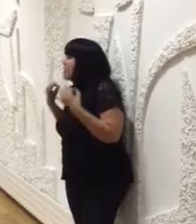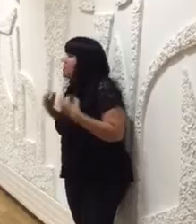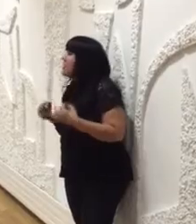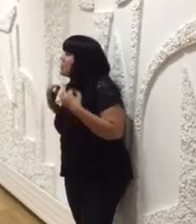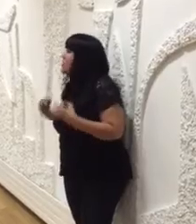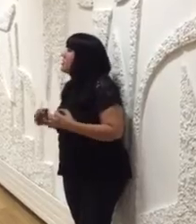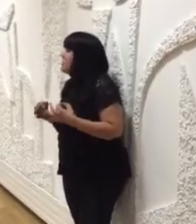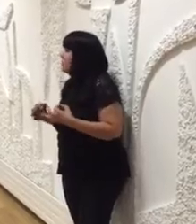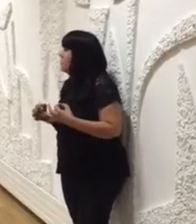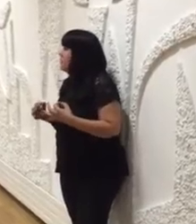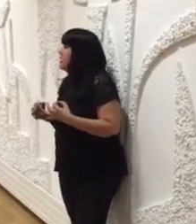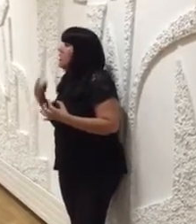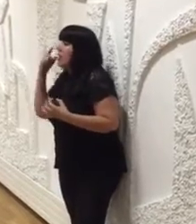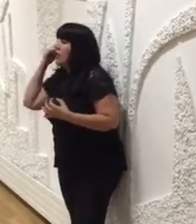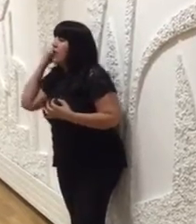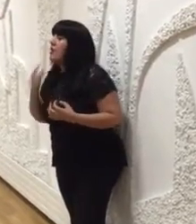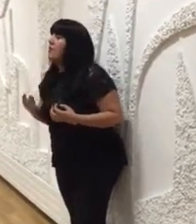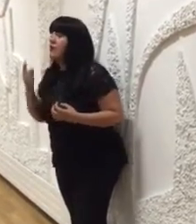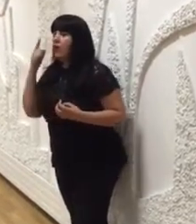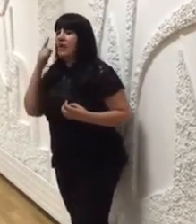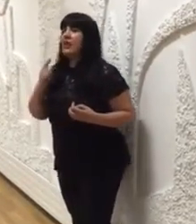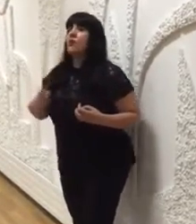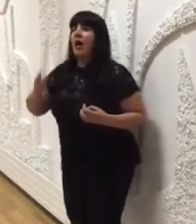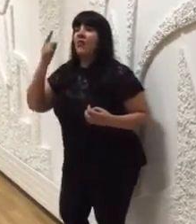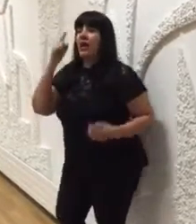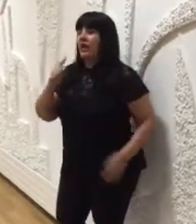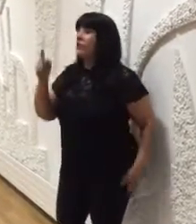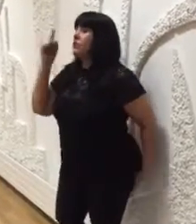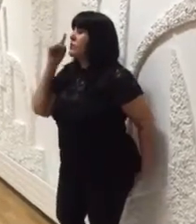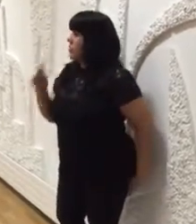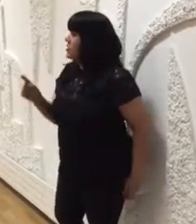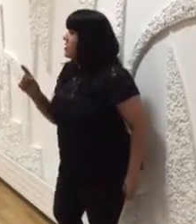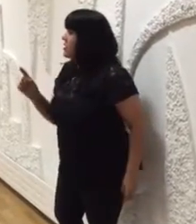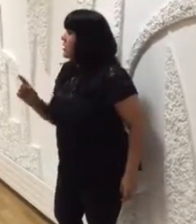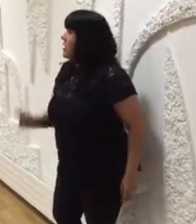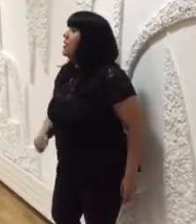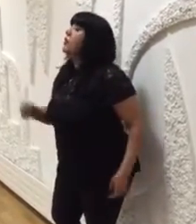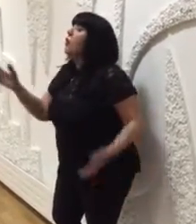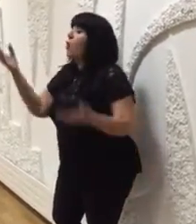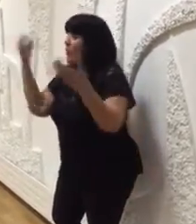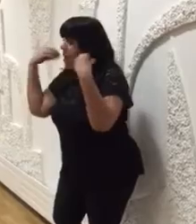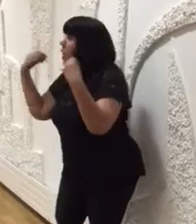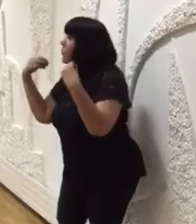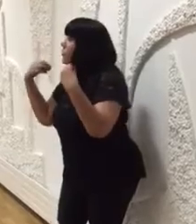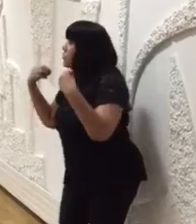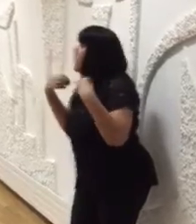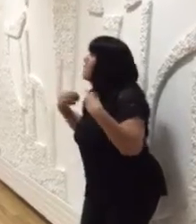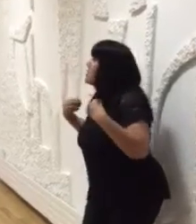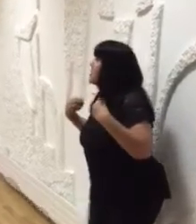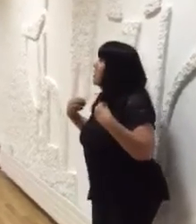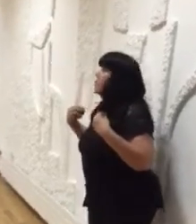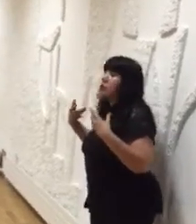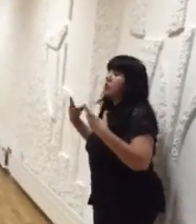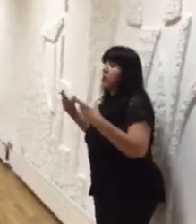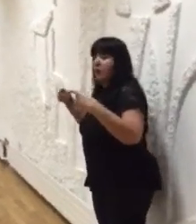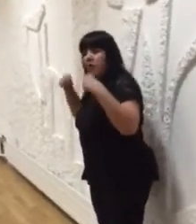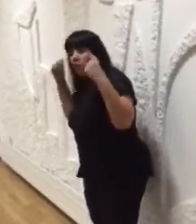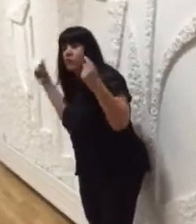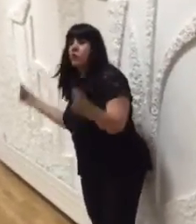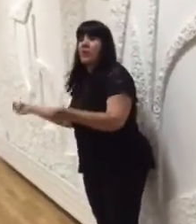it doesn't exist. Even if we have another resources that we love to make a mistake because we are going to